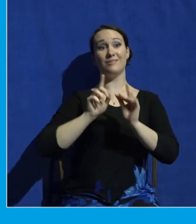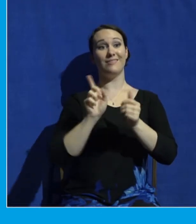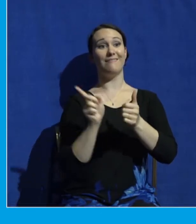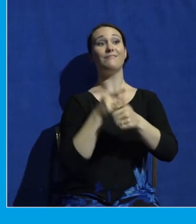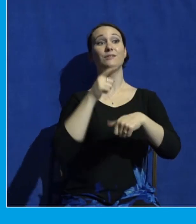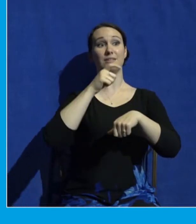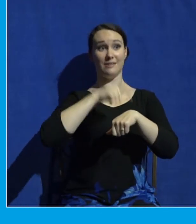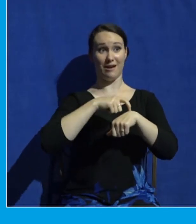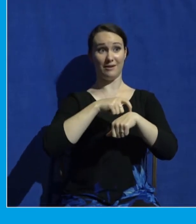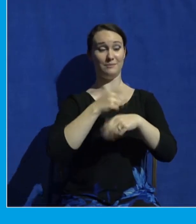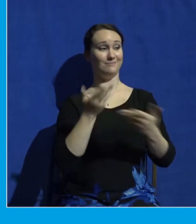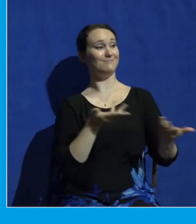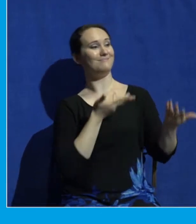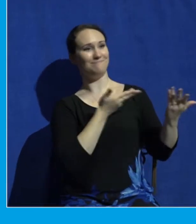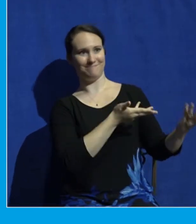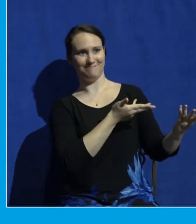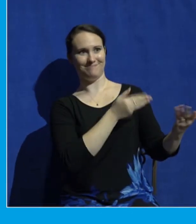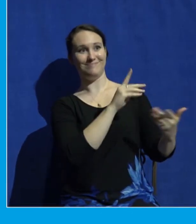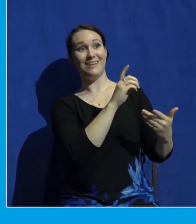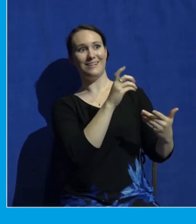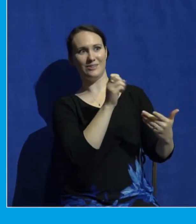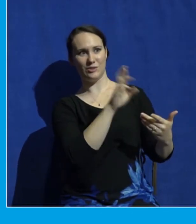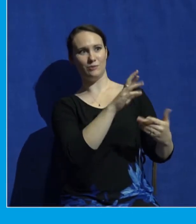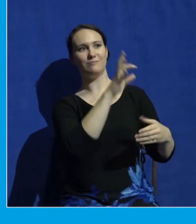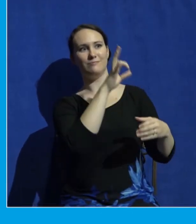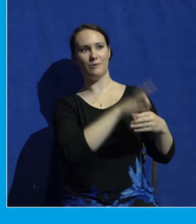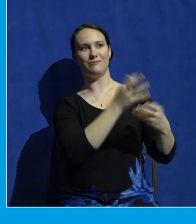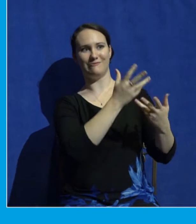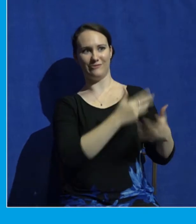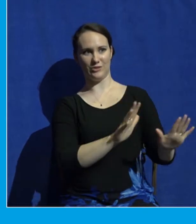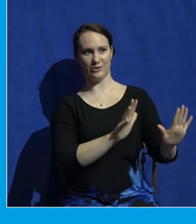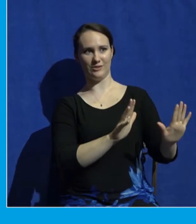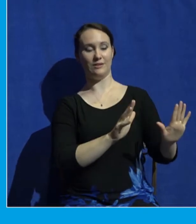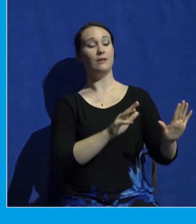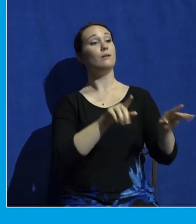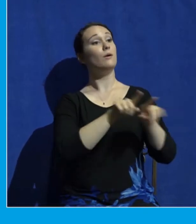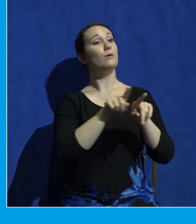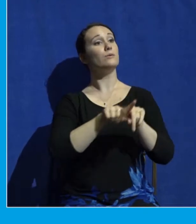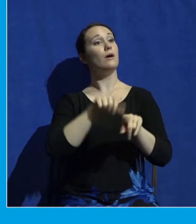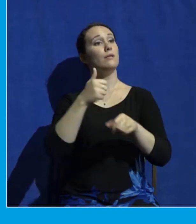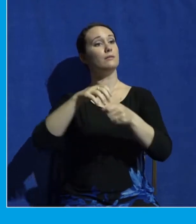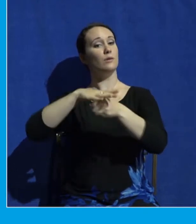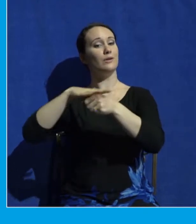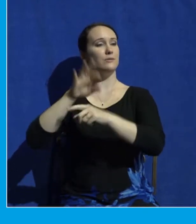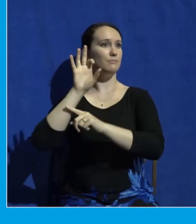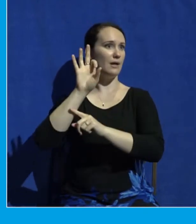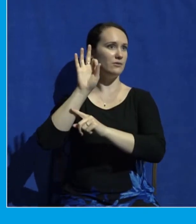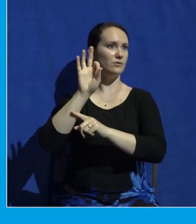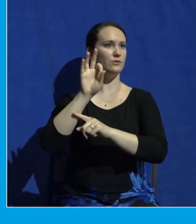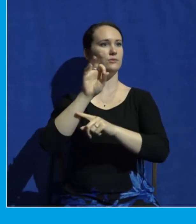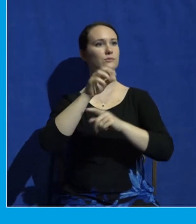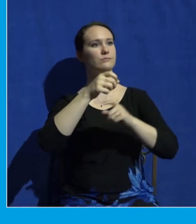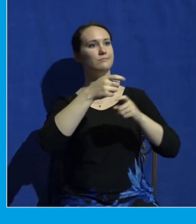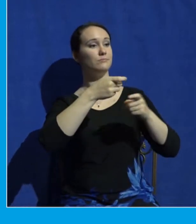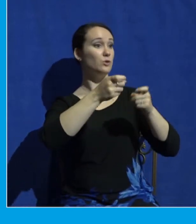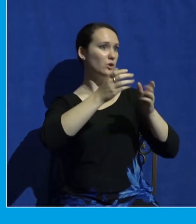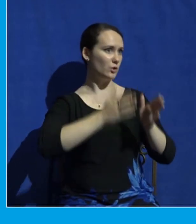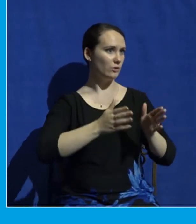this group of elders and then meeting with location pastors and central ministry directors, all of us